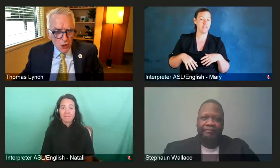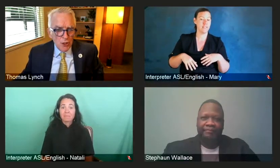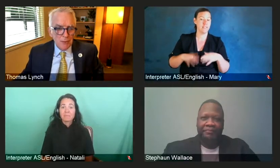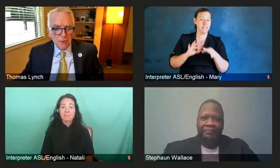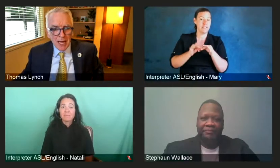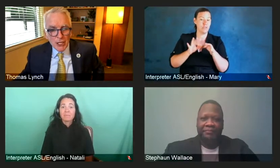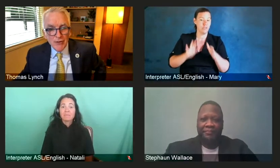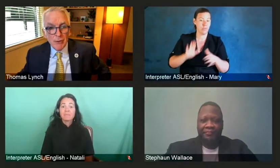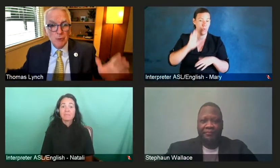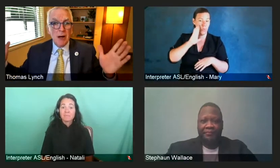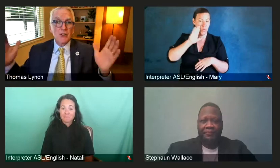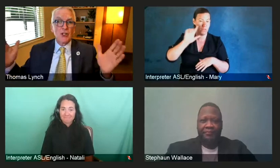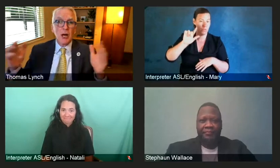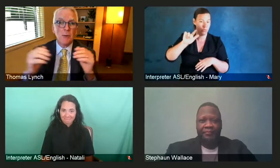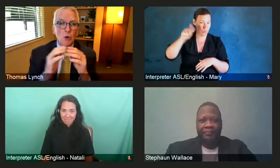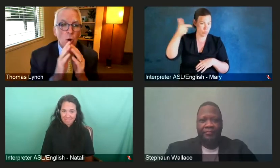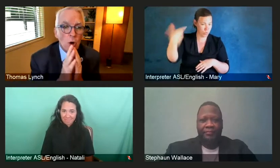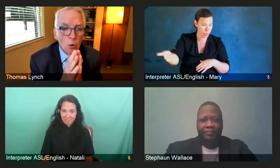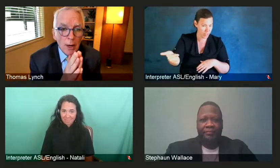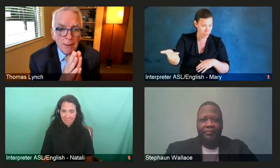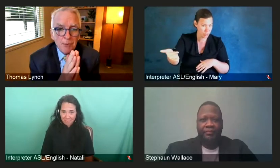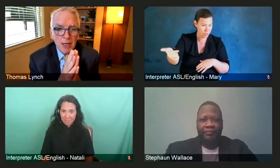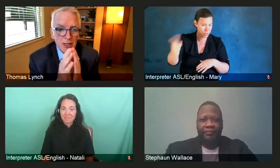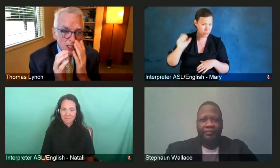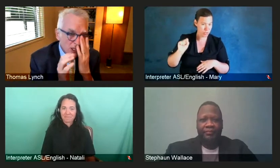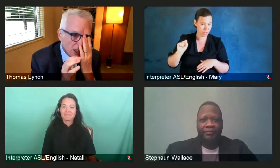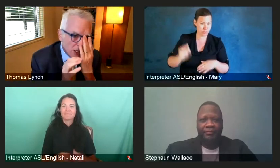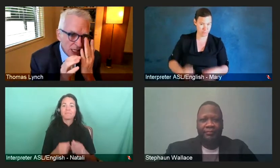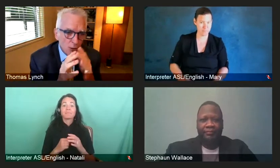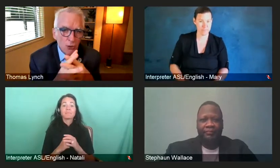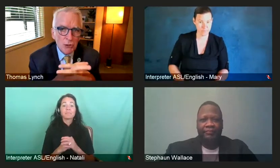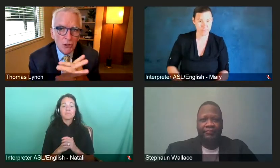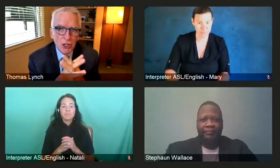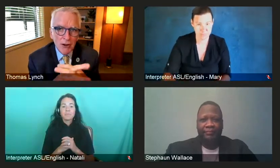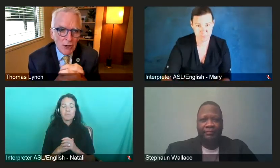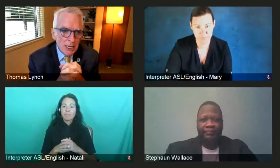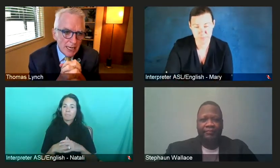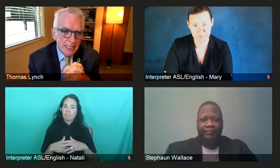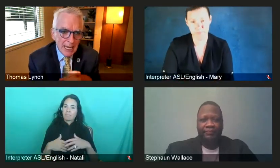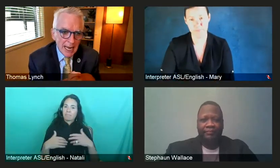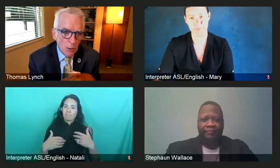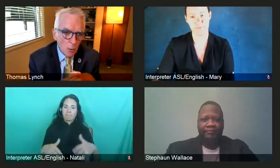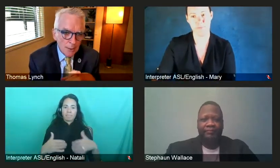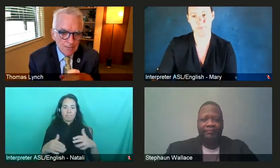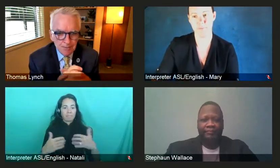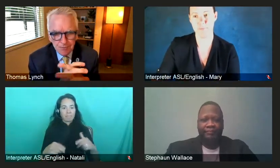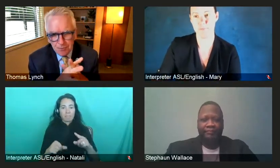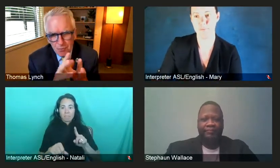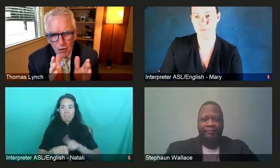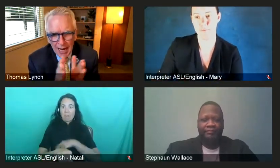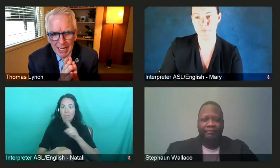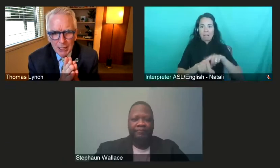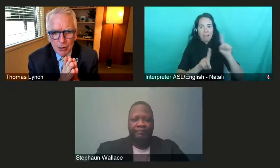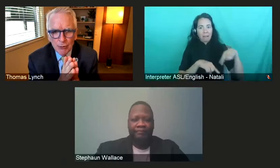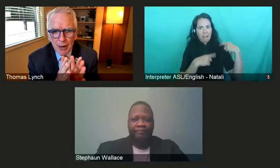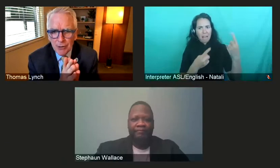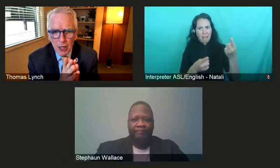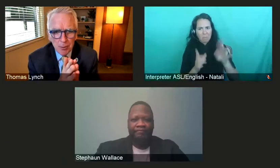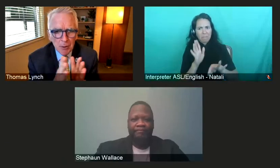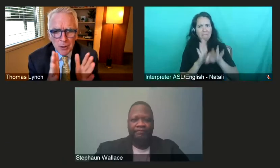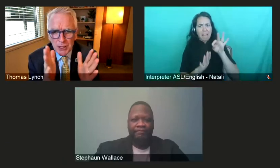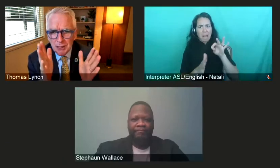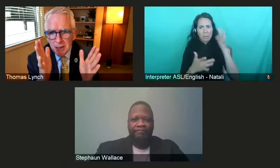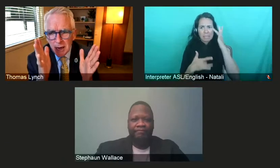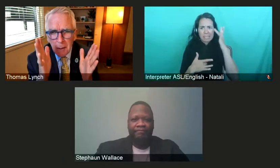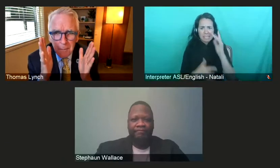So the HIV response has come a long way since the disease was discovered in 1981. Antiretroviral